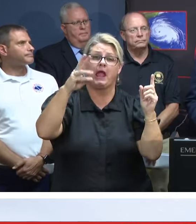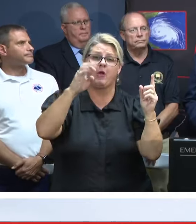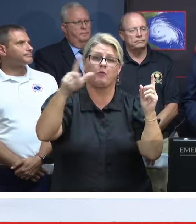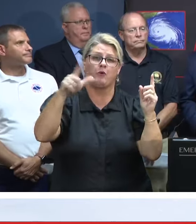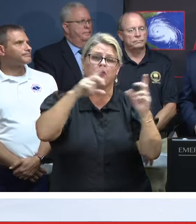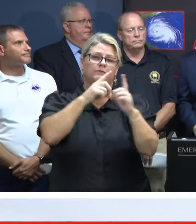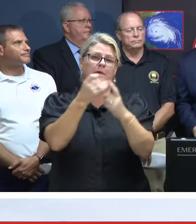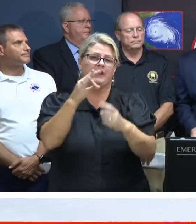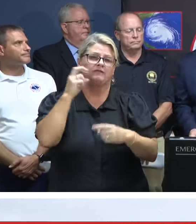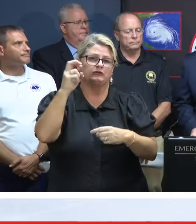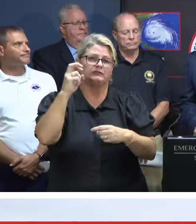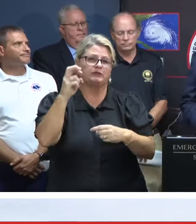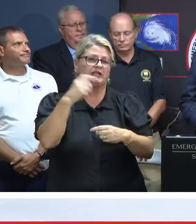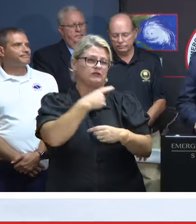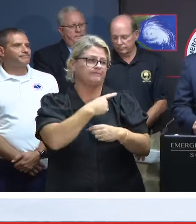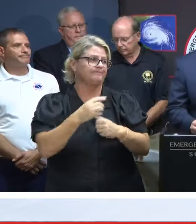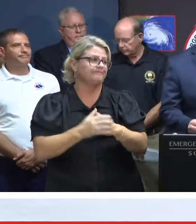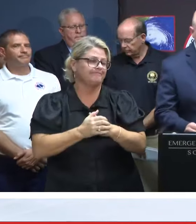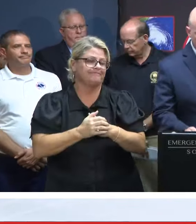Transportation.